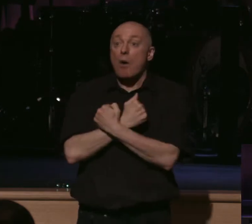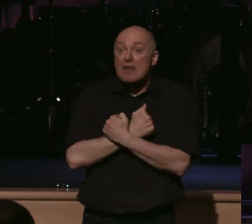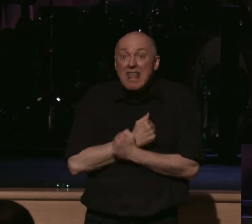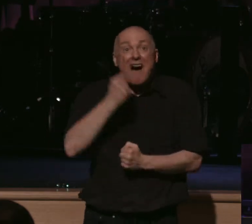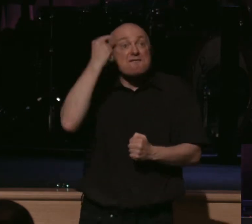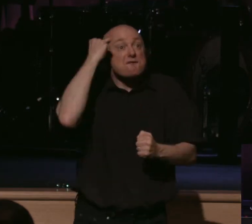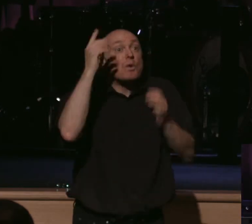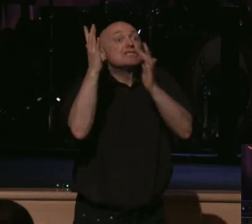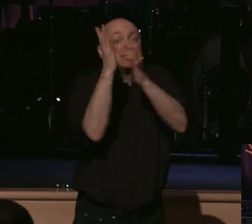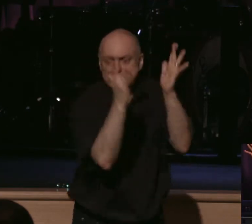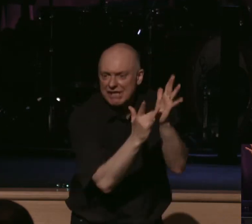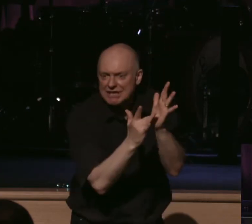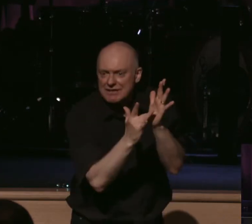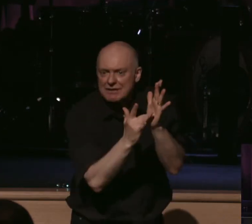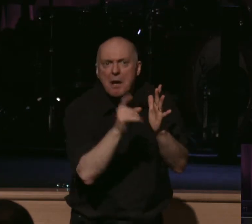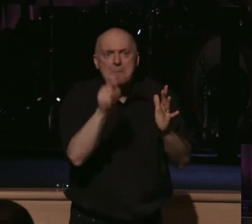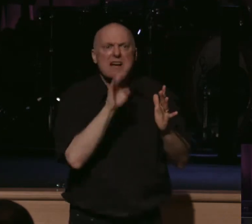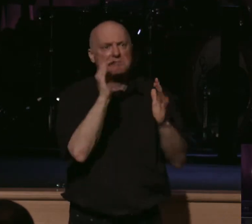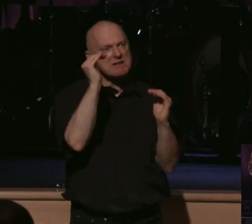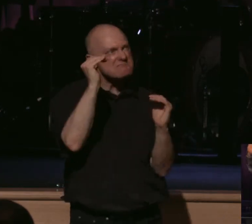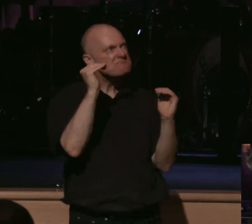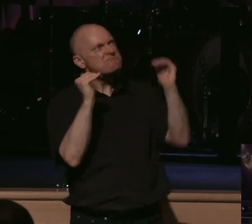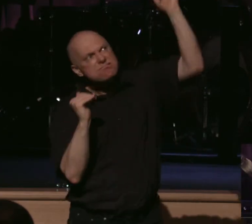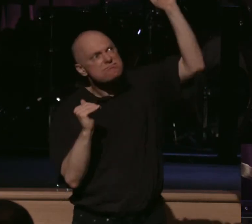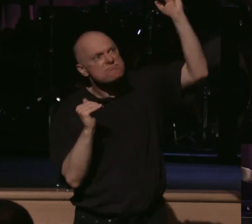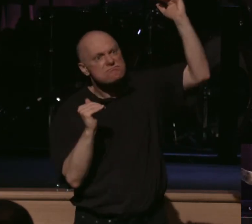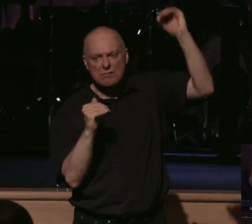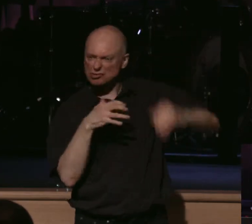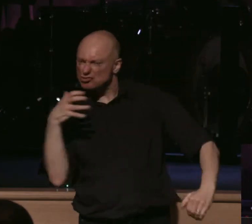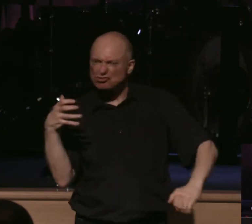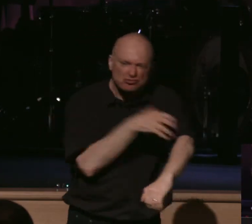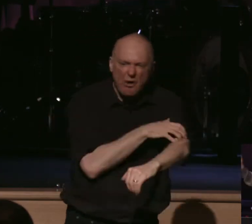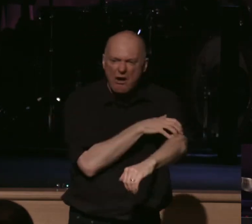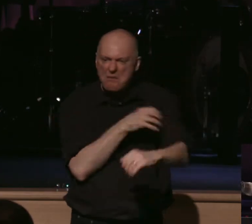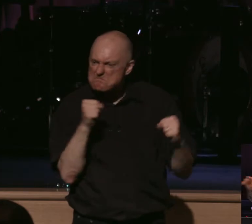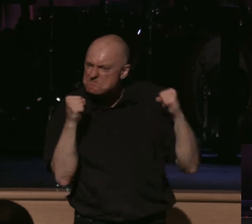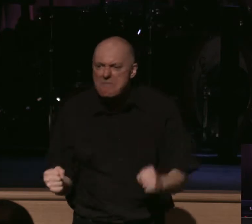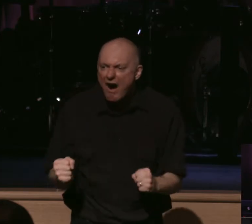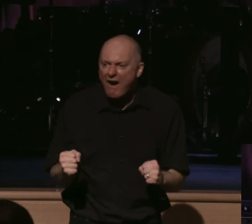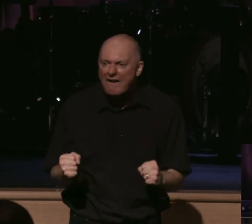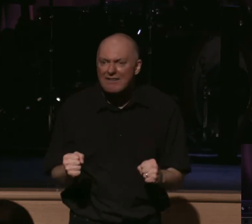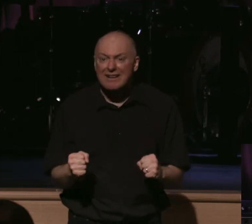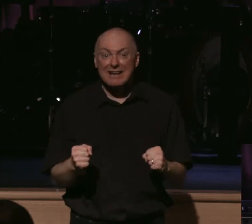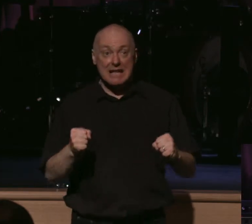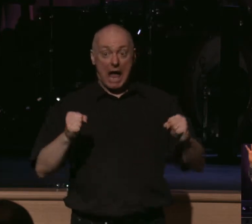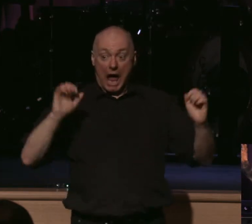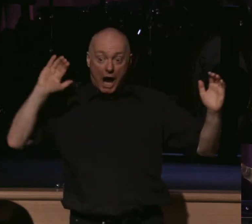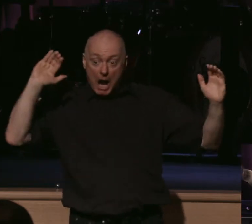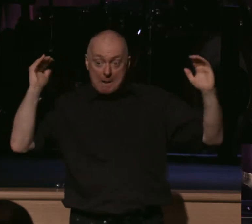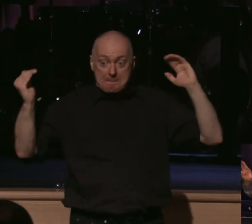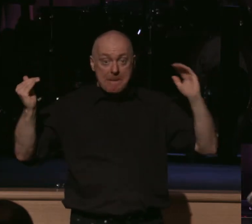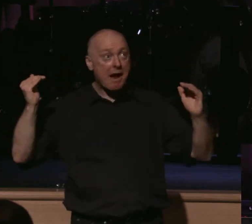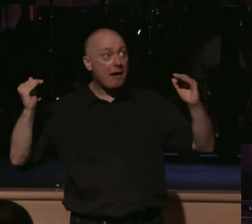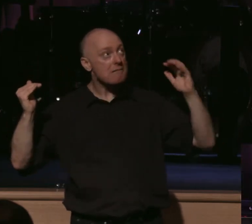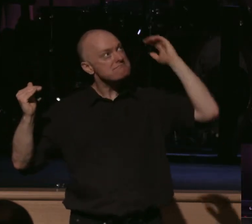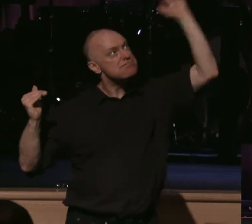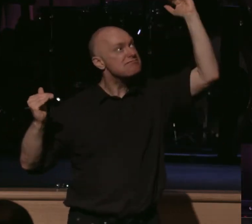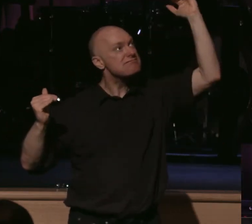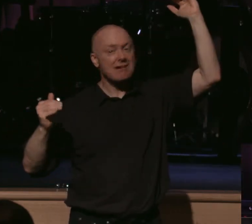for him is to be so strong and powerful that in comparison, nothing and no